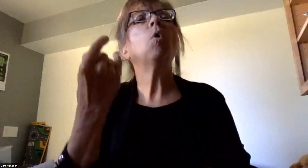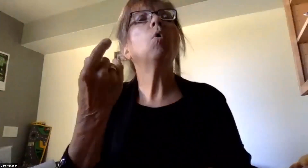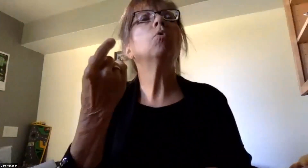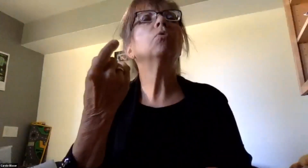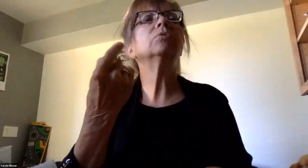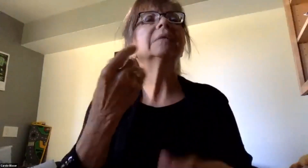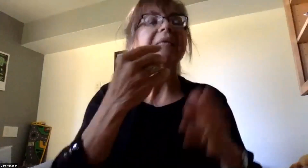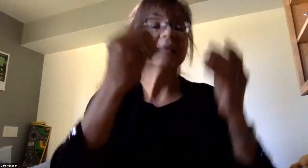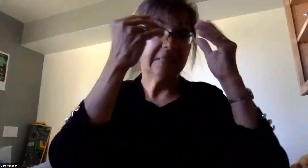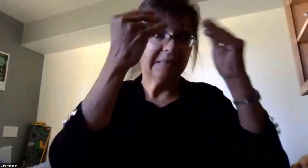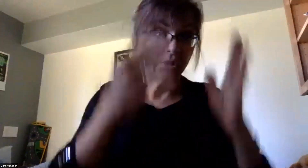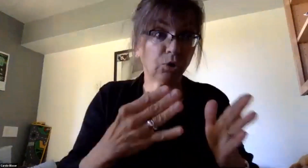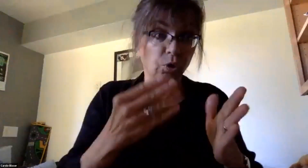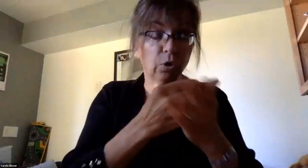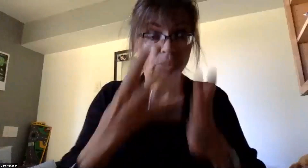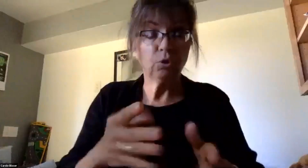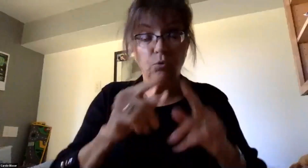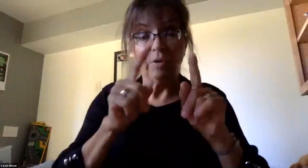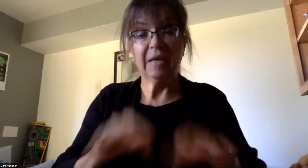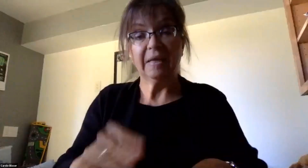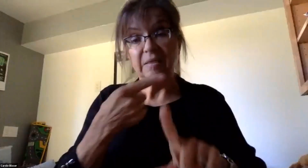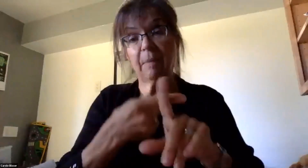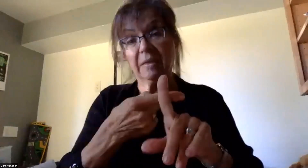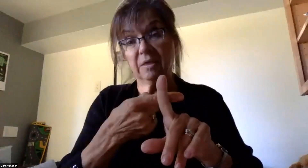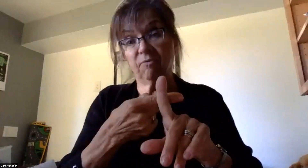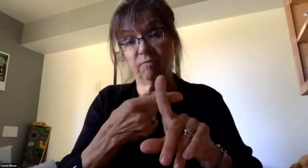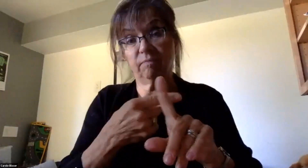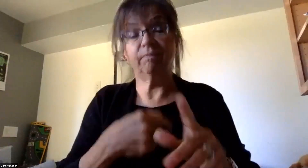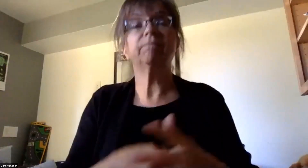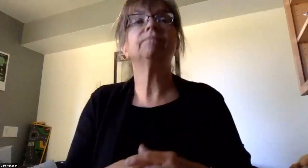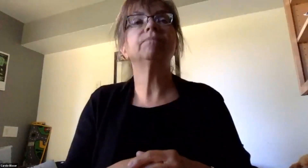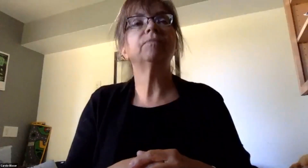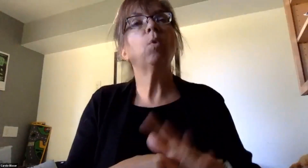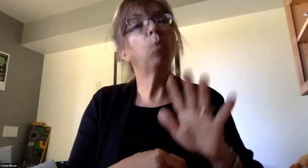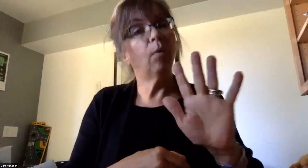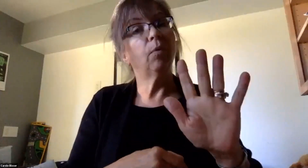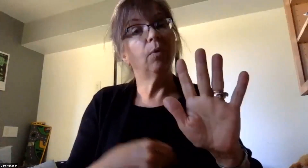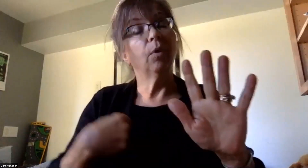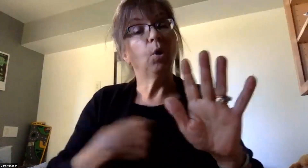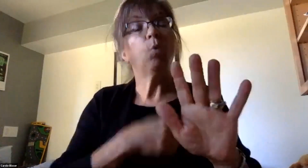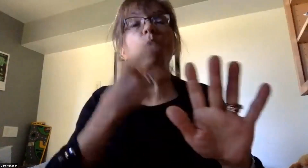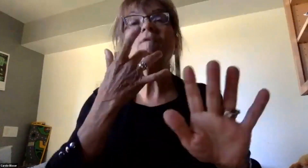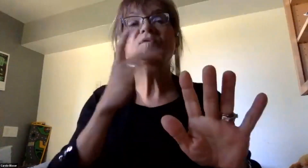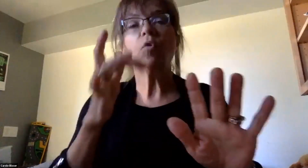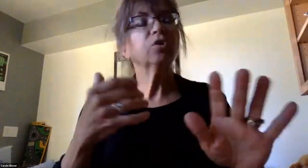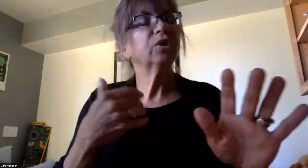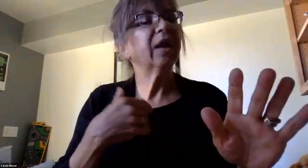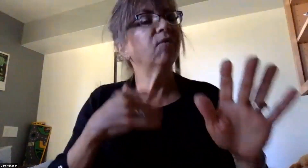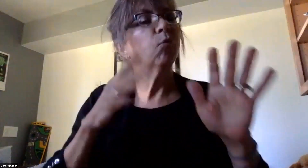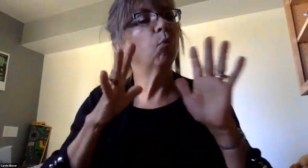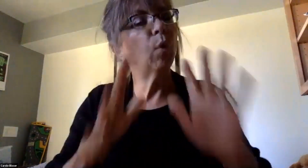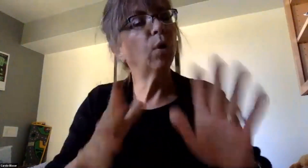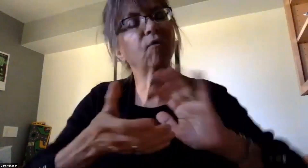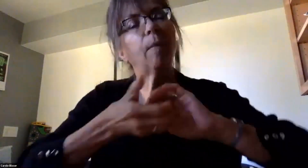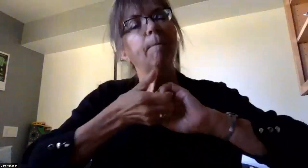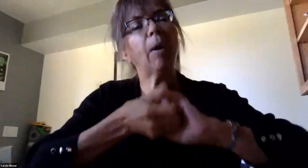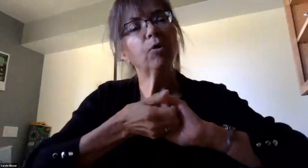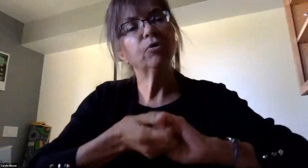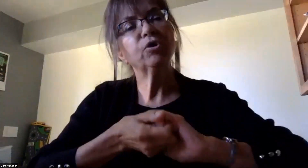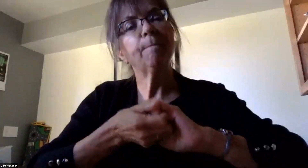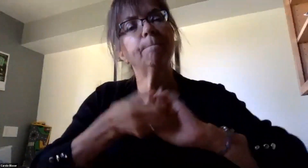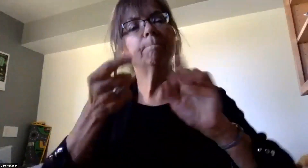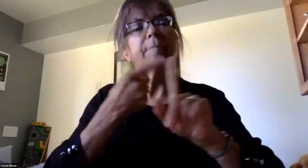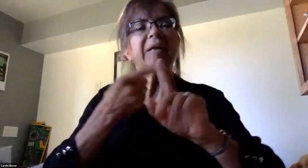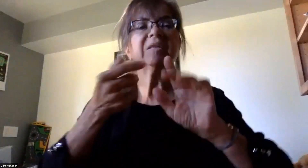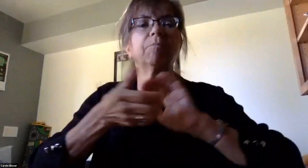or student tests positive for COVID? The good news is that we're very fortunate to have a very great partnership, a very positive partnership